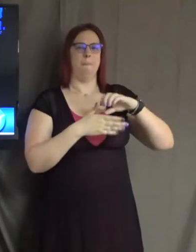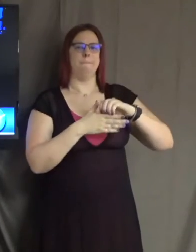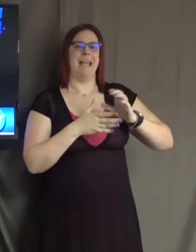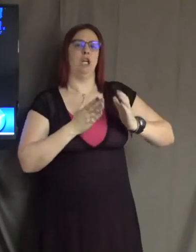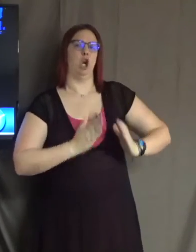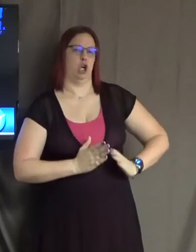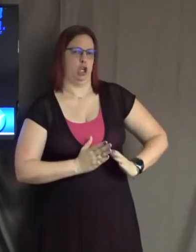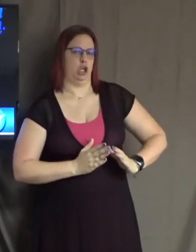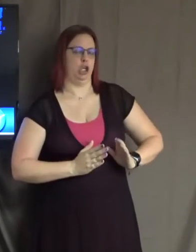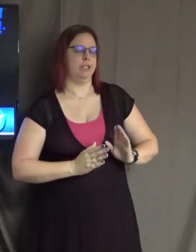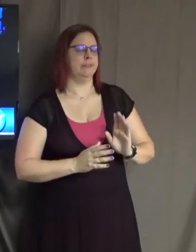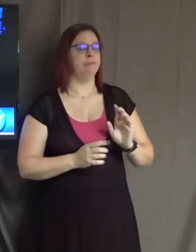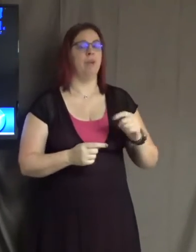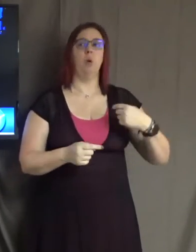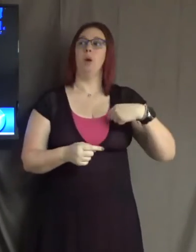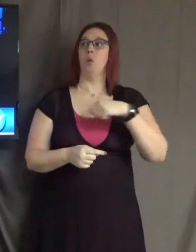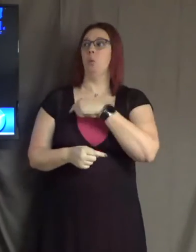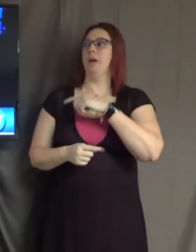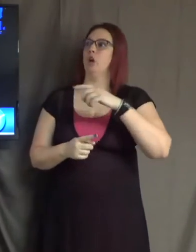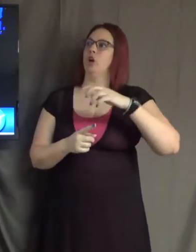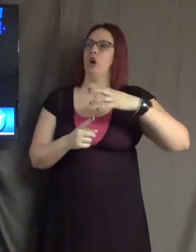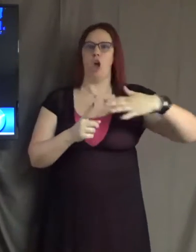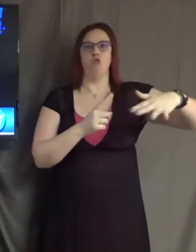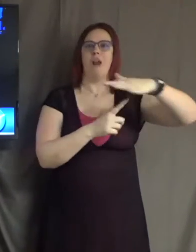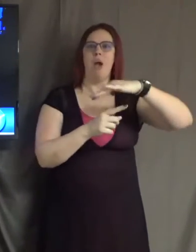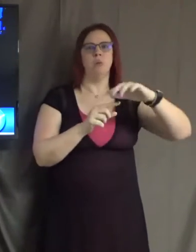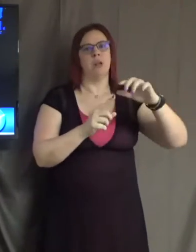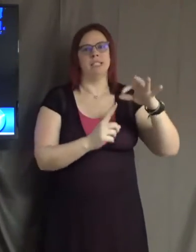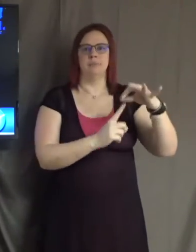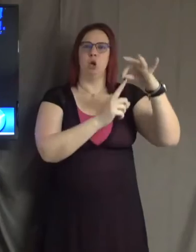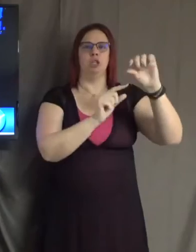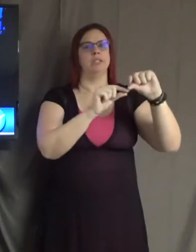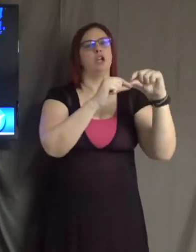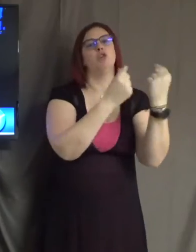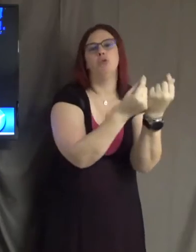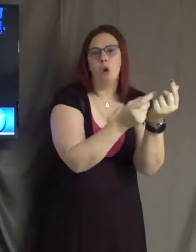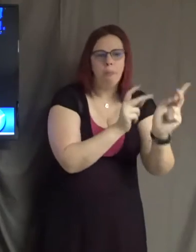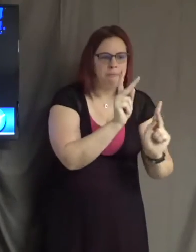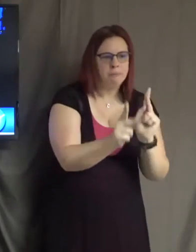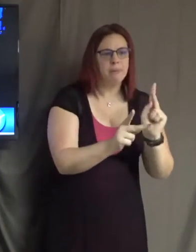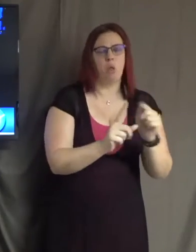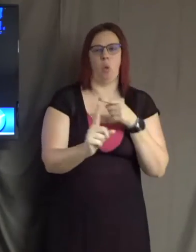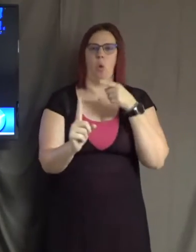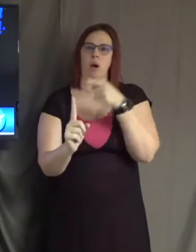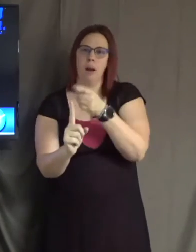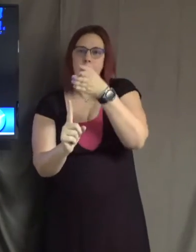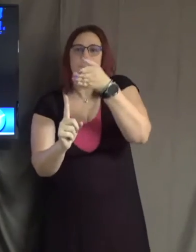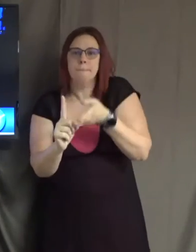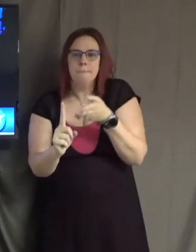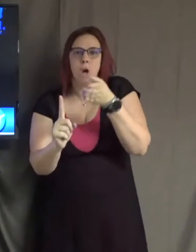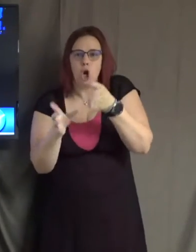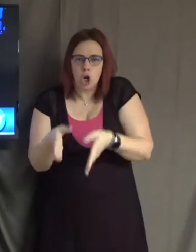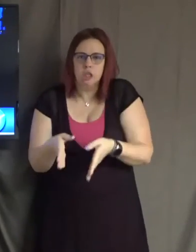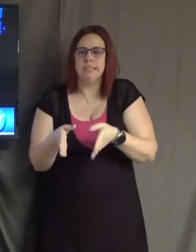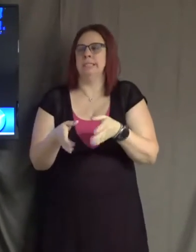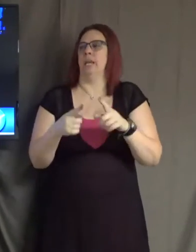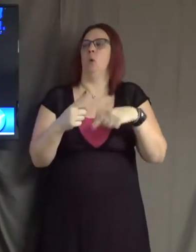certain group of people or around a certain person or in certain situations when we're with a certain group of friends,